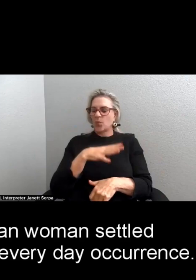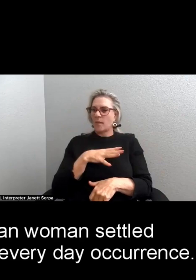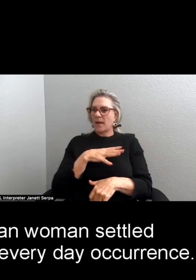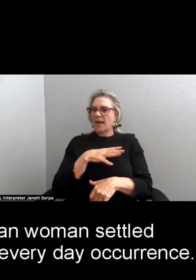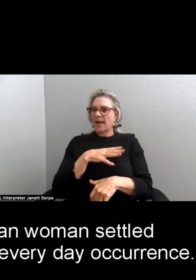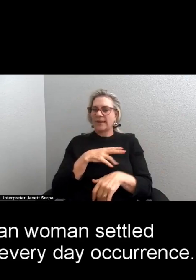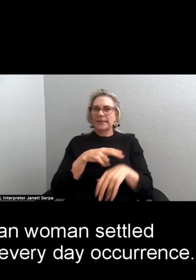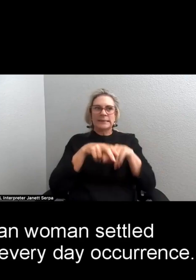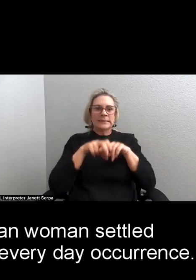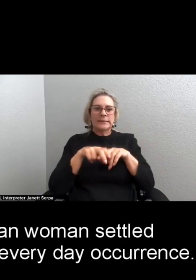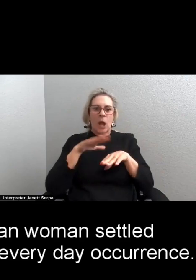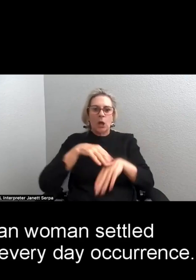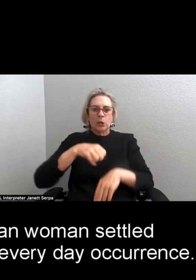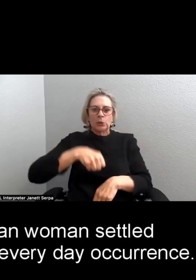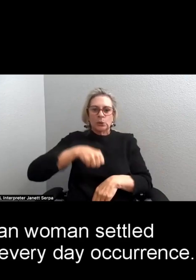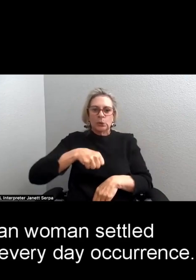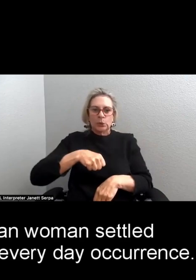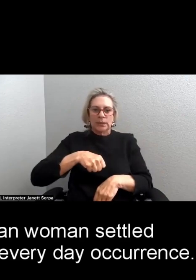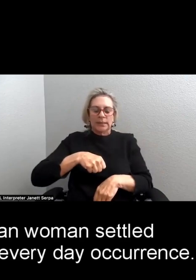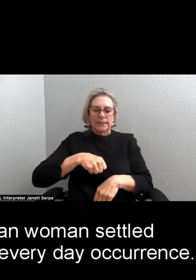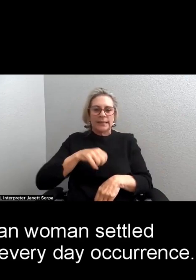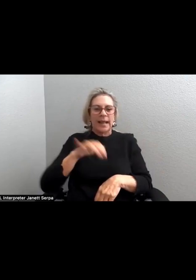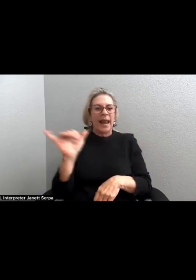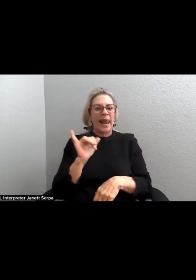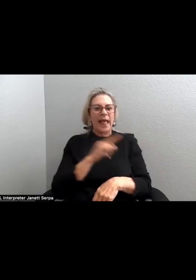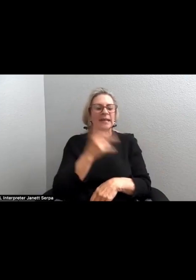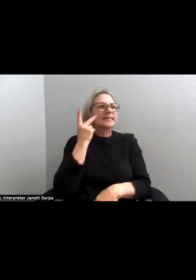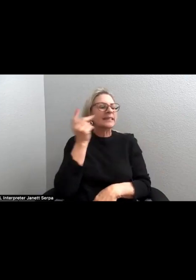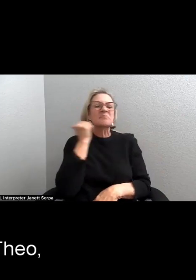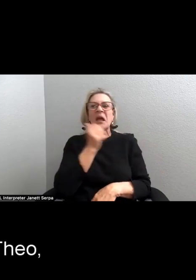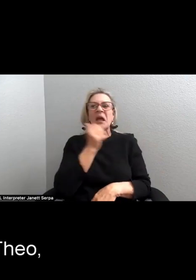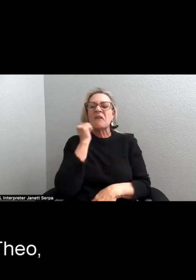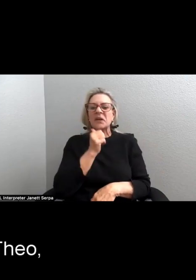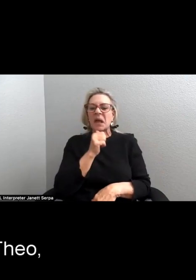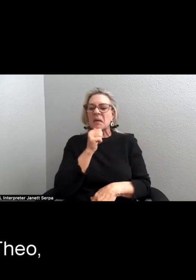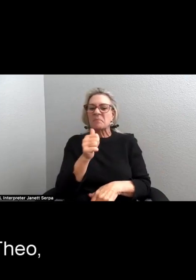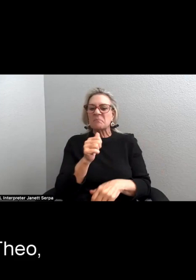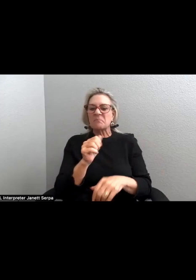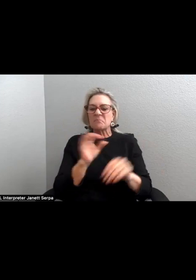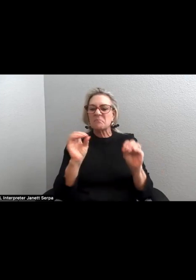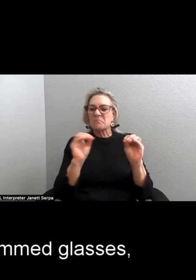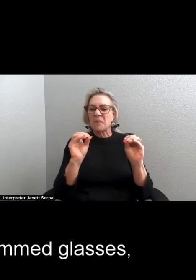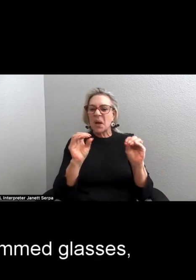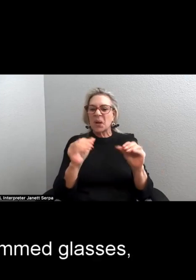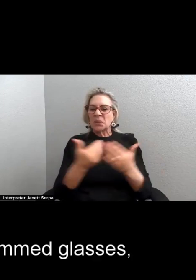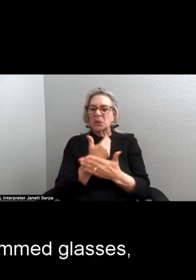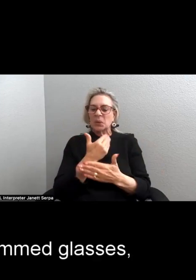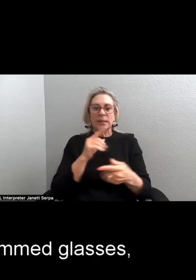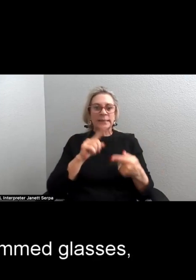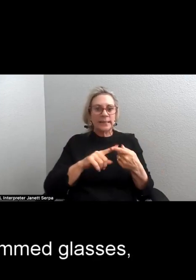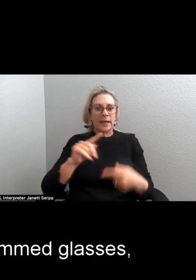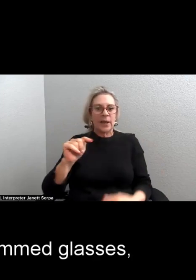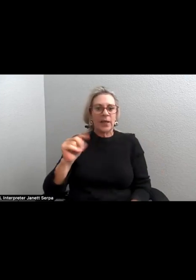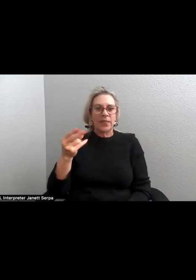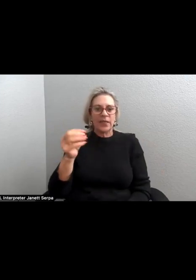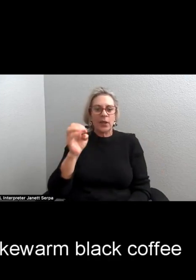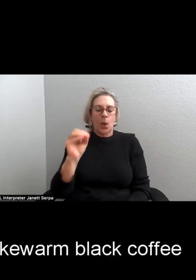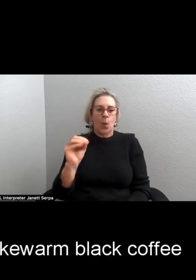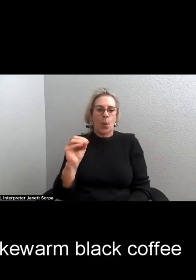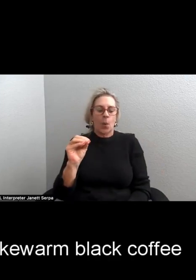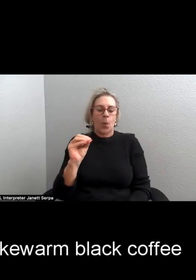suitcases is an everyday occurrence, until Theo, with the metal-rimmed glasses,